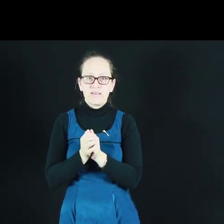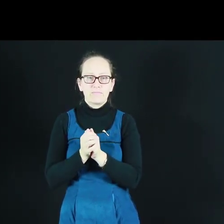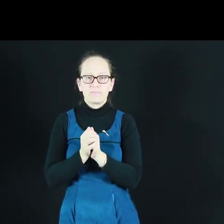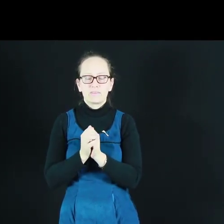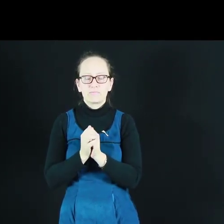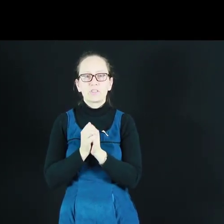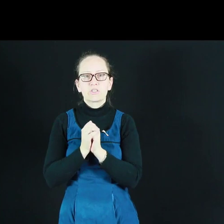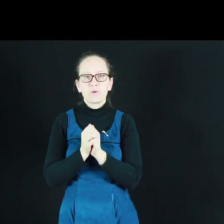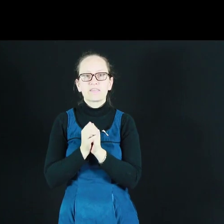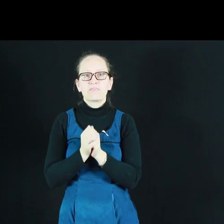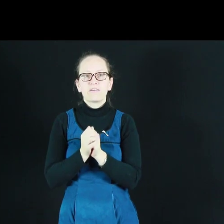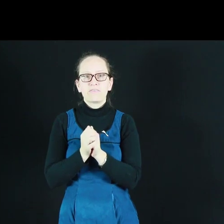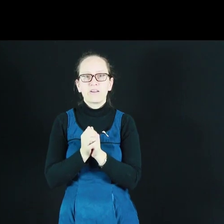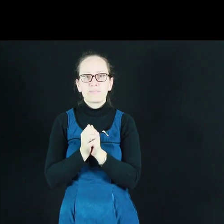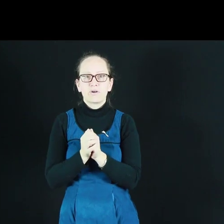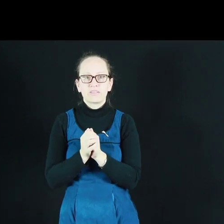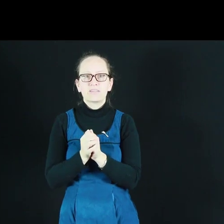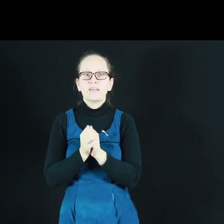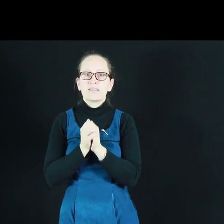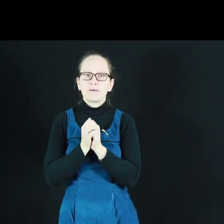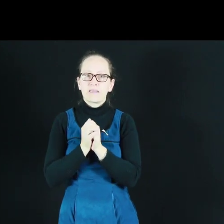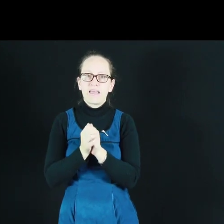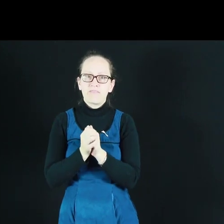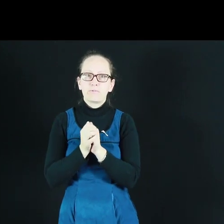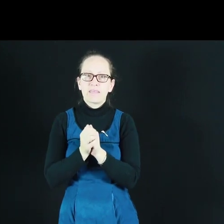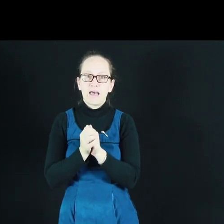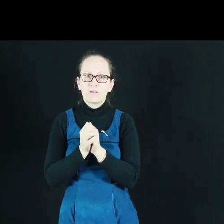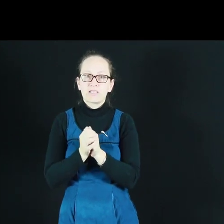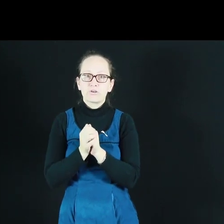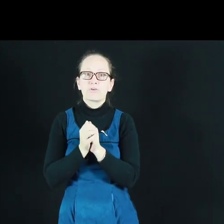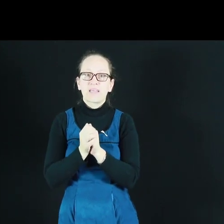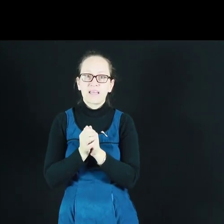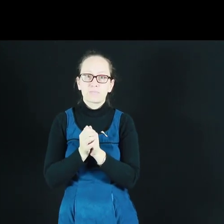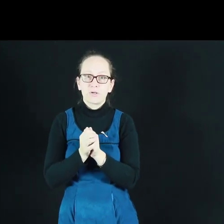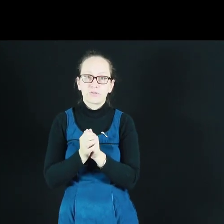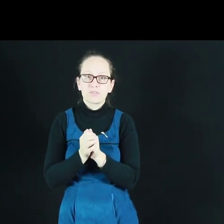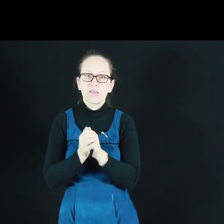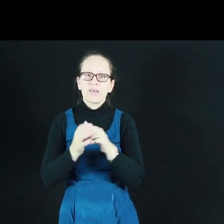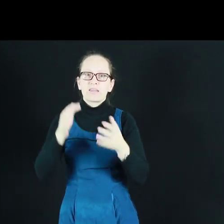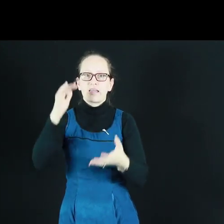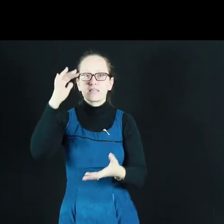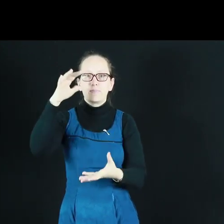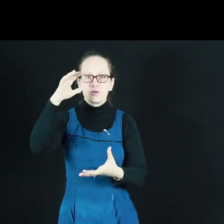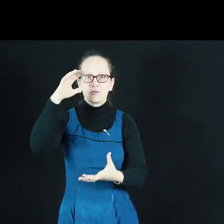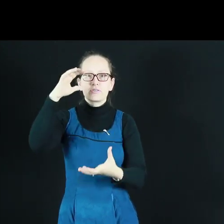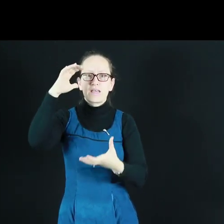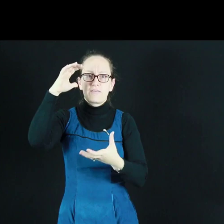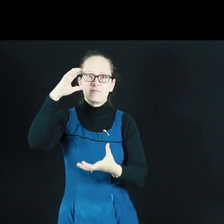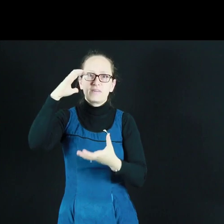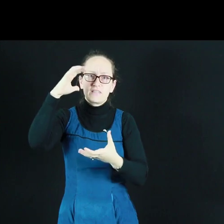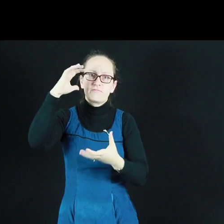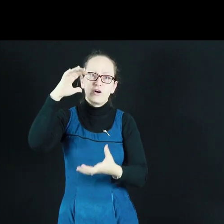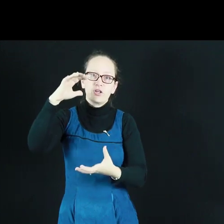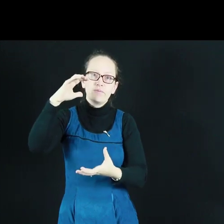which is why it's very, very important that we're careful with how we store gas bottles. Gas bottles have a fixed volume.